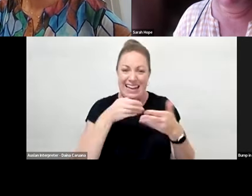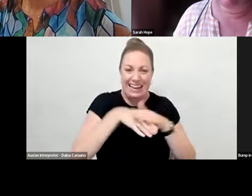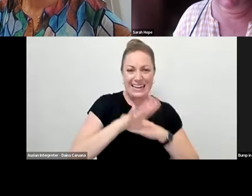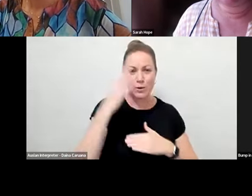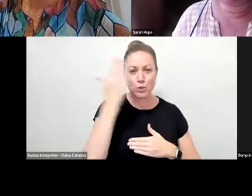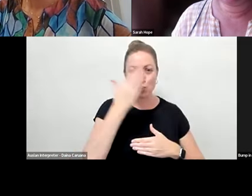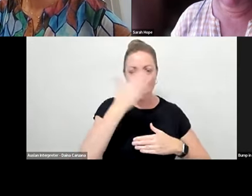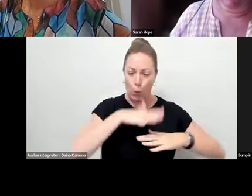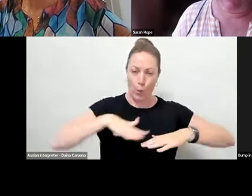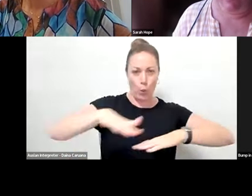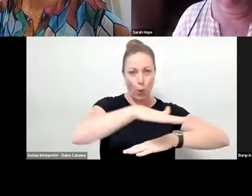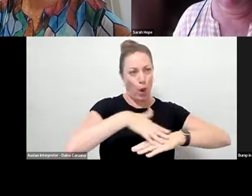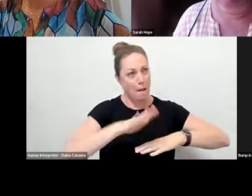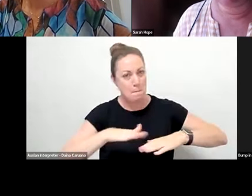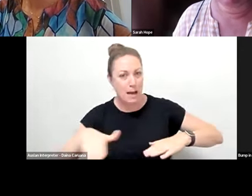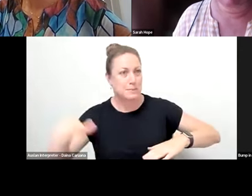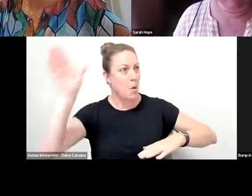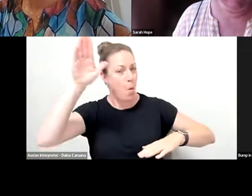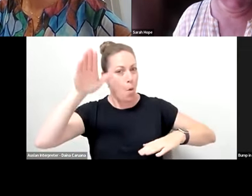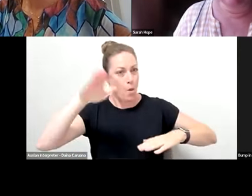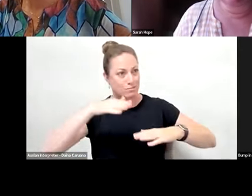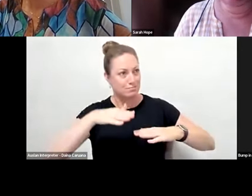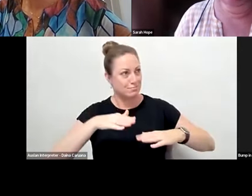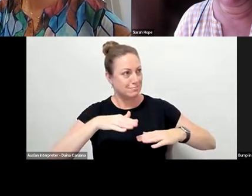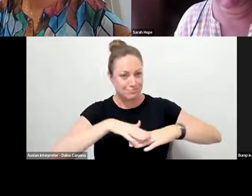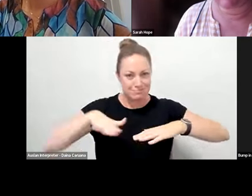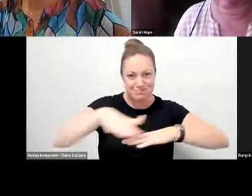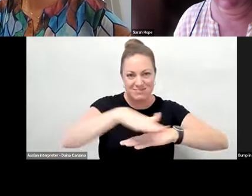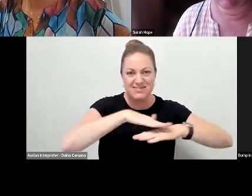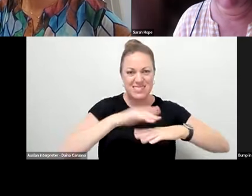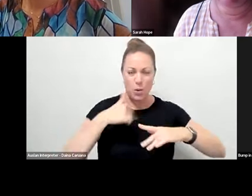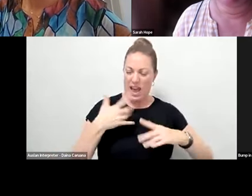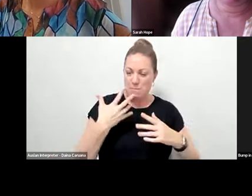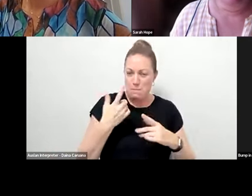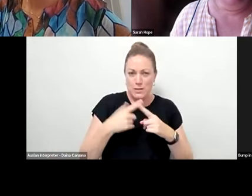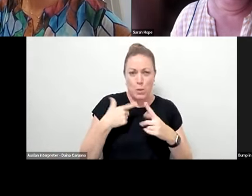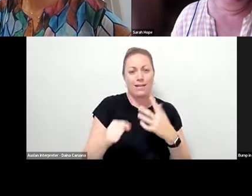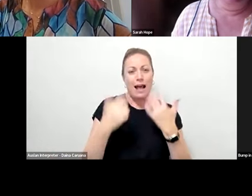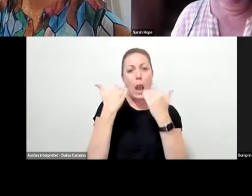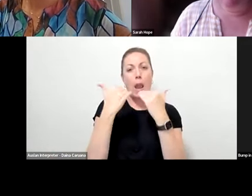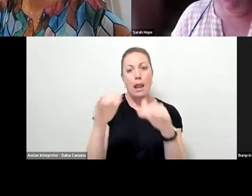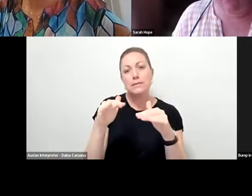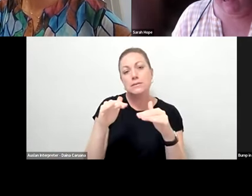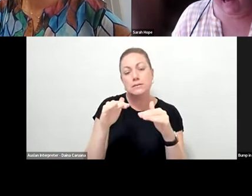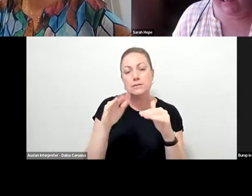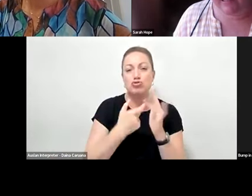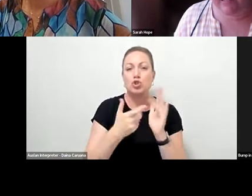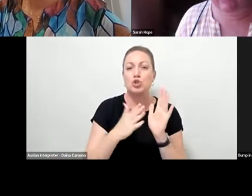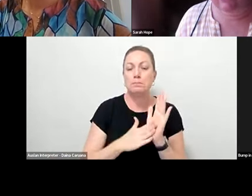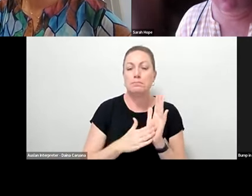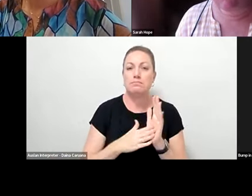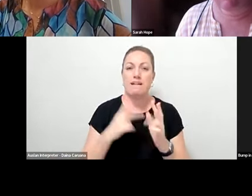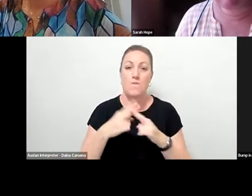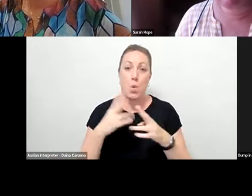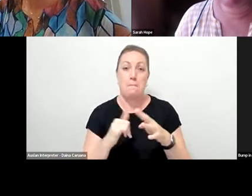limited sets and very light props, as I said, to get on the planes, etc. And that was also about access.